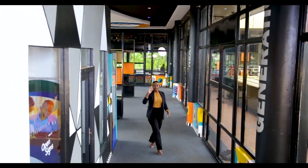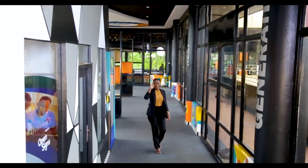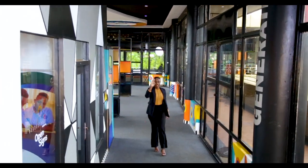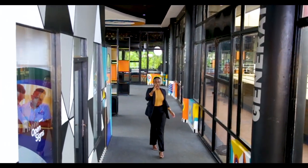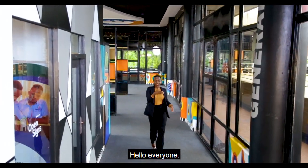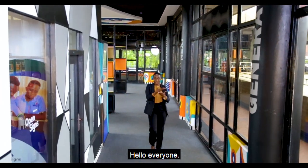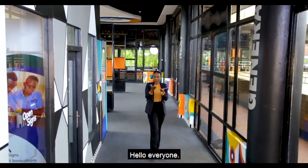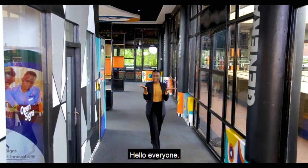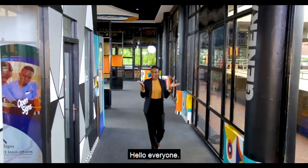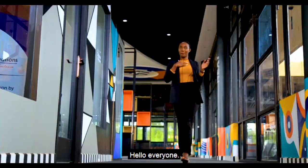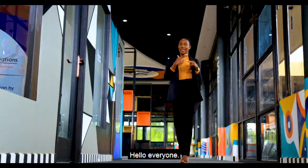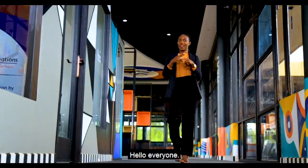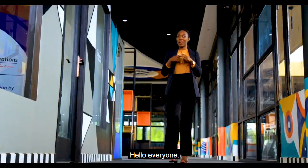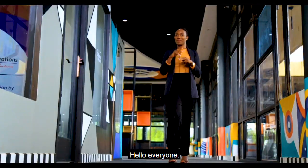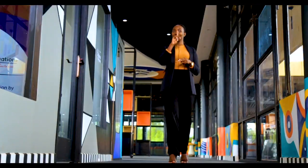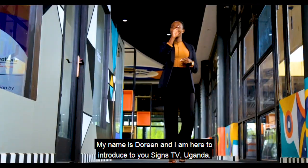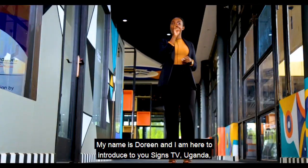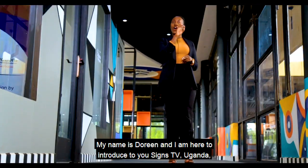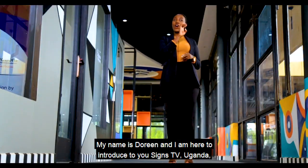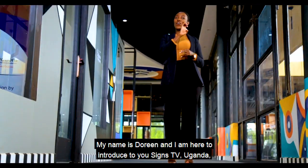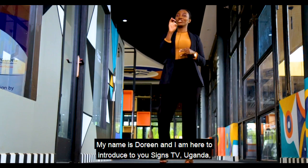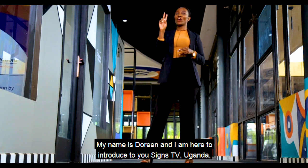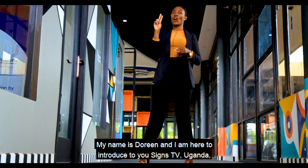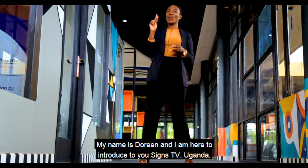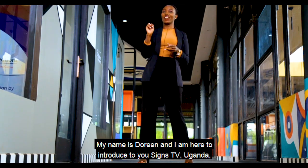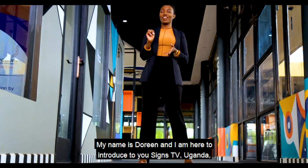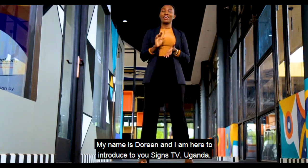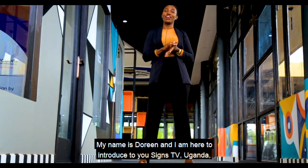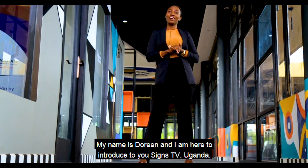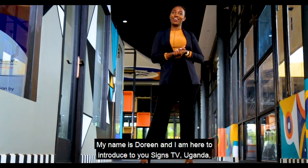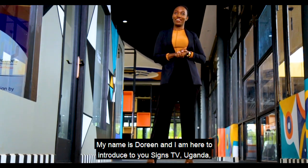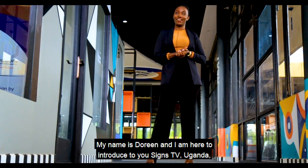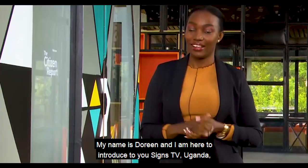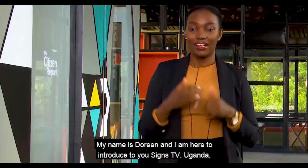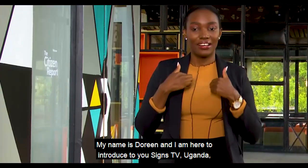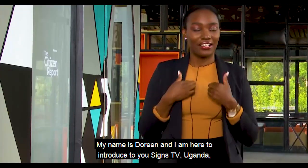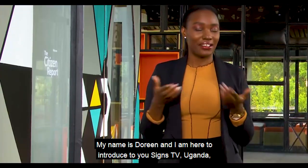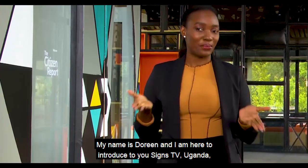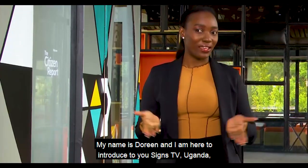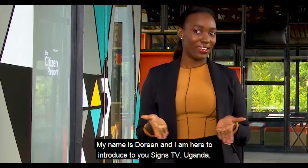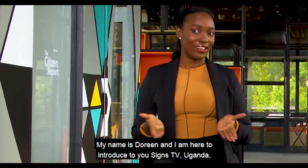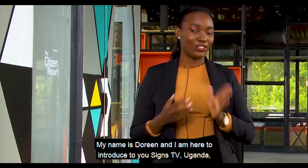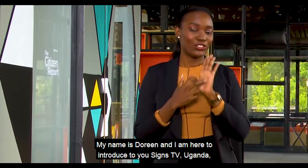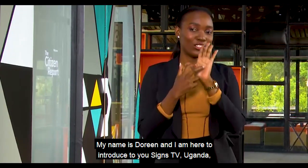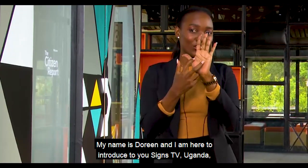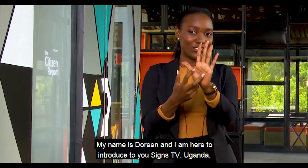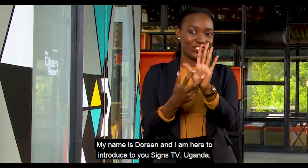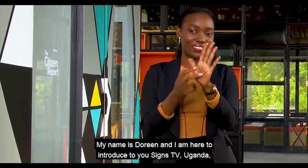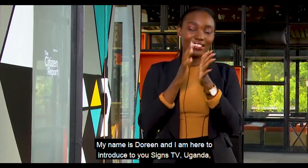Hello everyone, my name is Doreen and I am here to introduce to